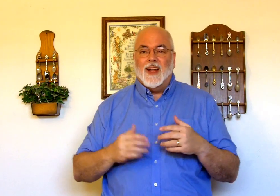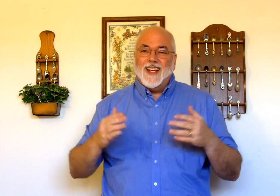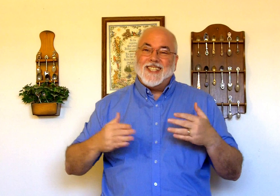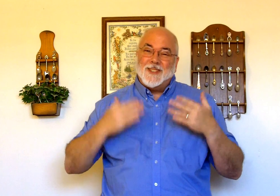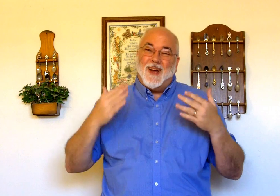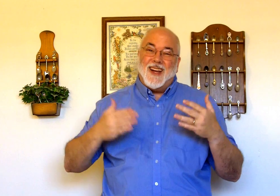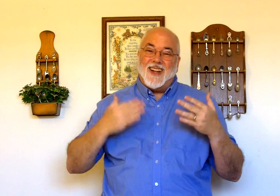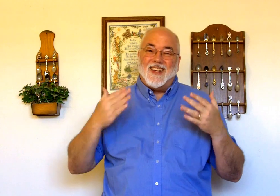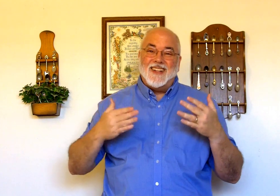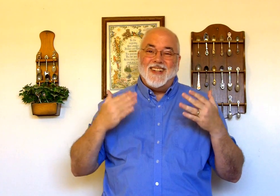Smile